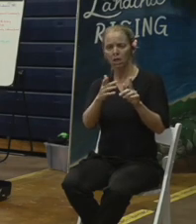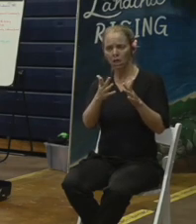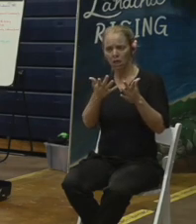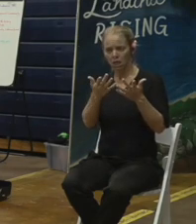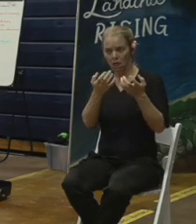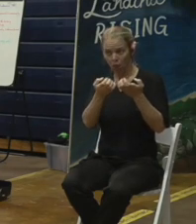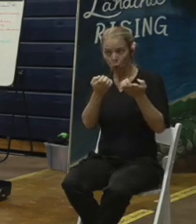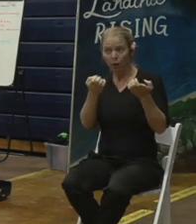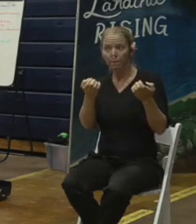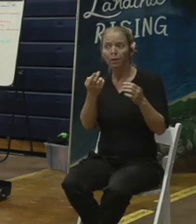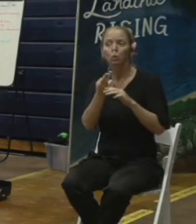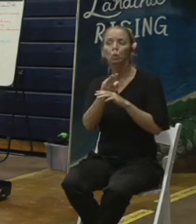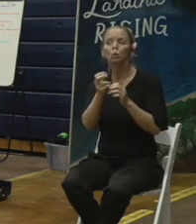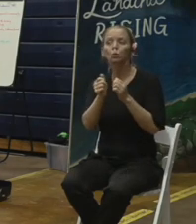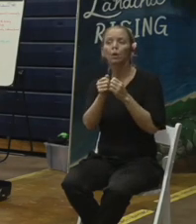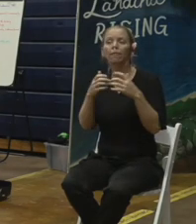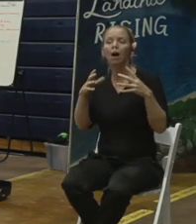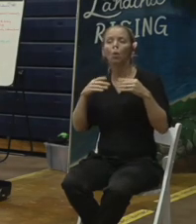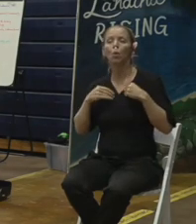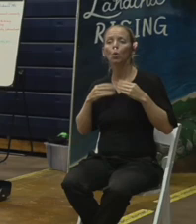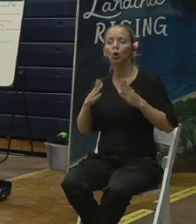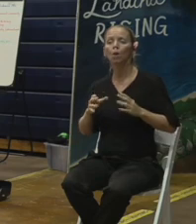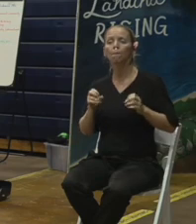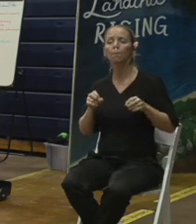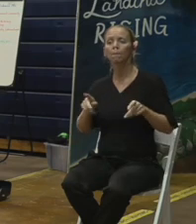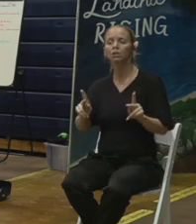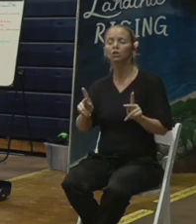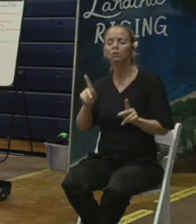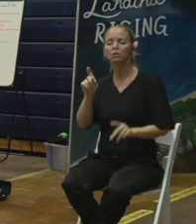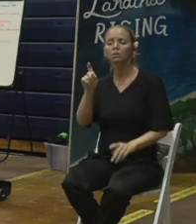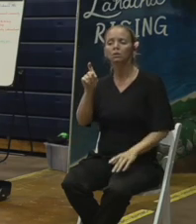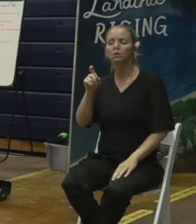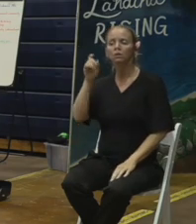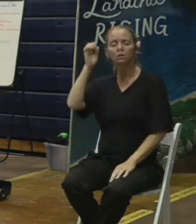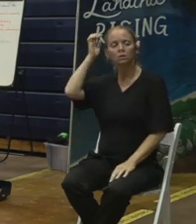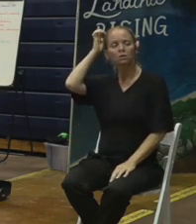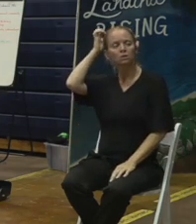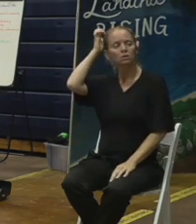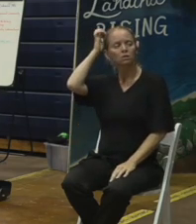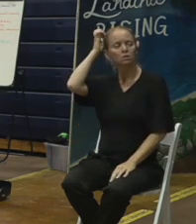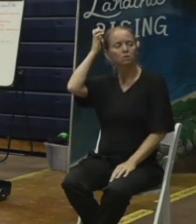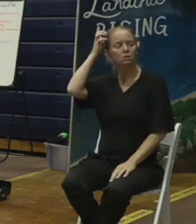and did we I can take that